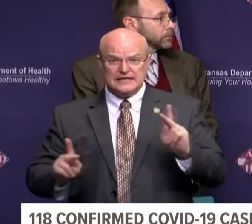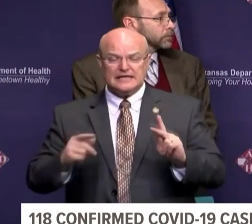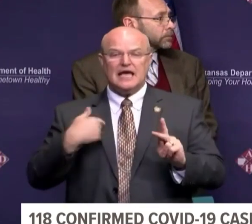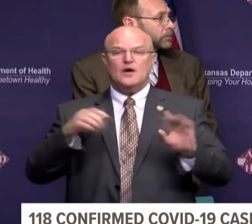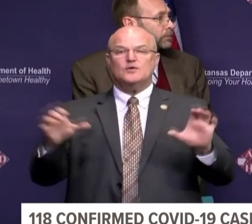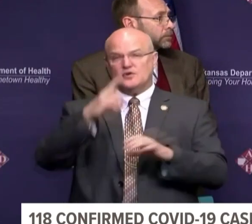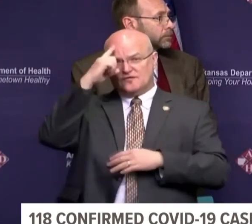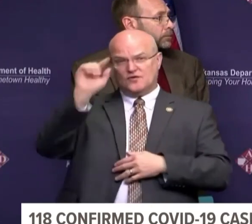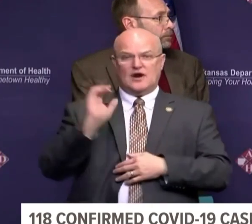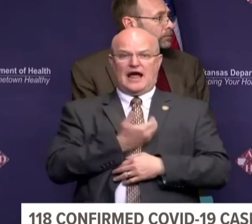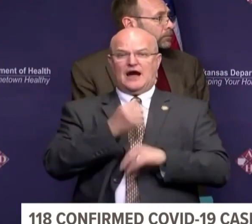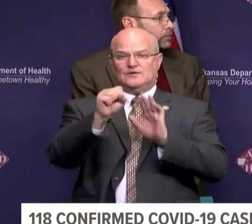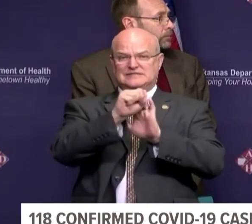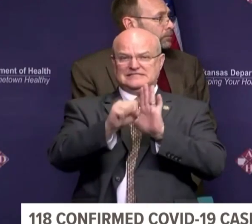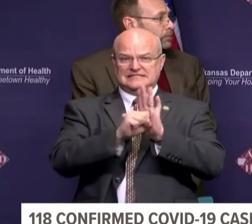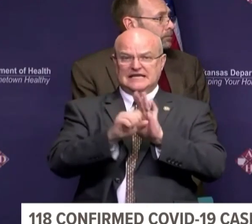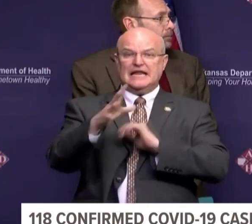and we do it for our state and nation. Okay.